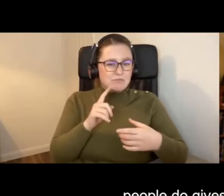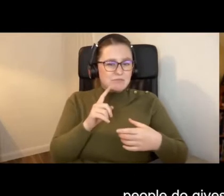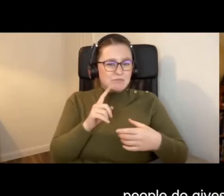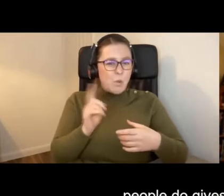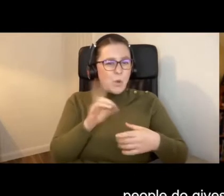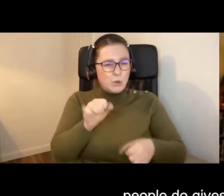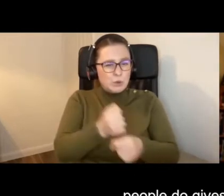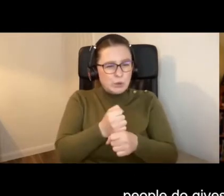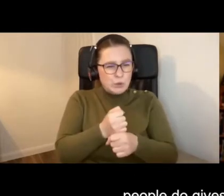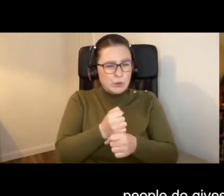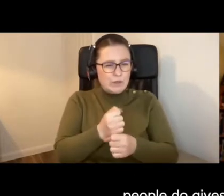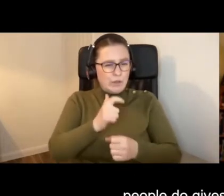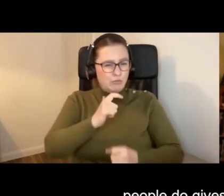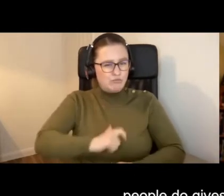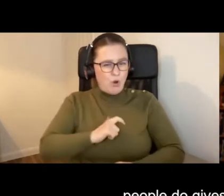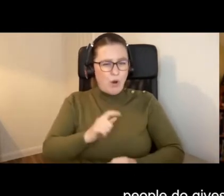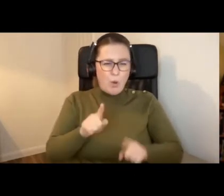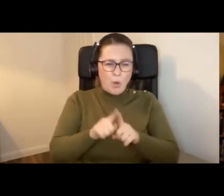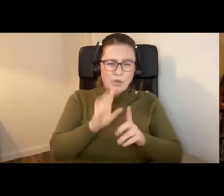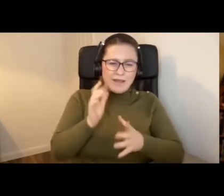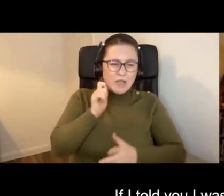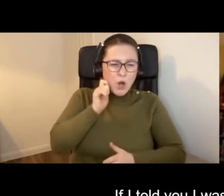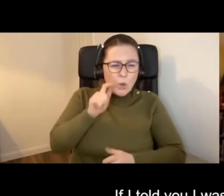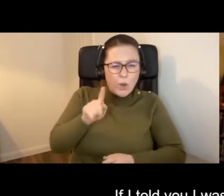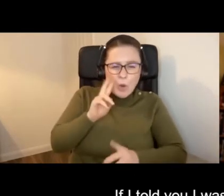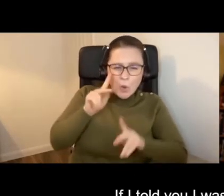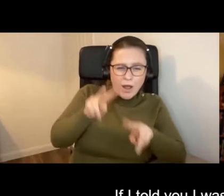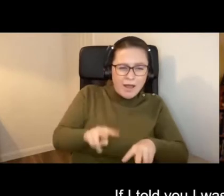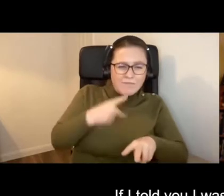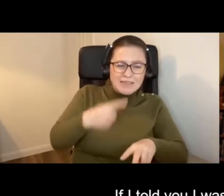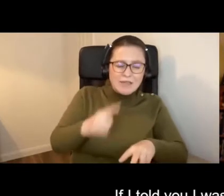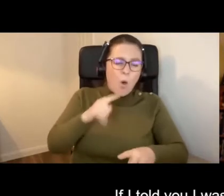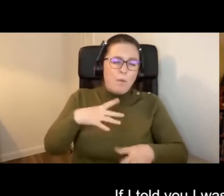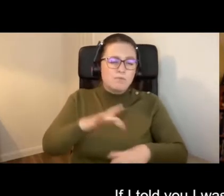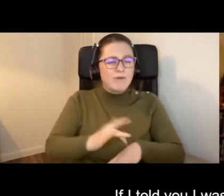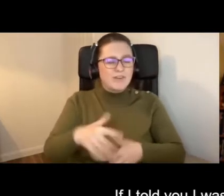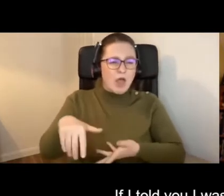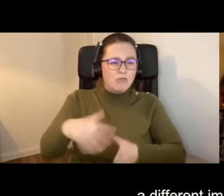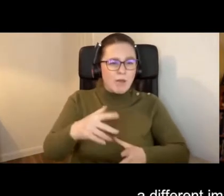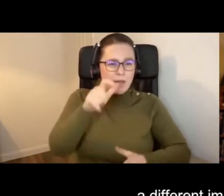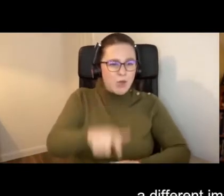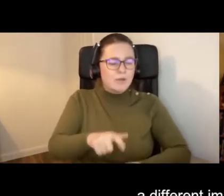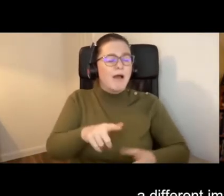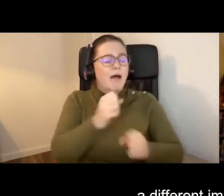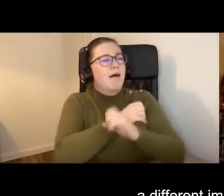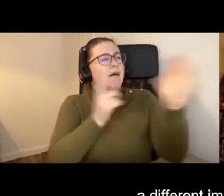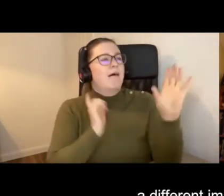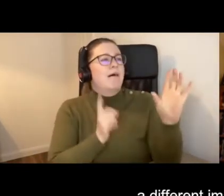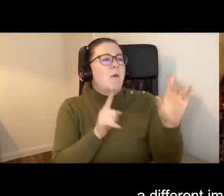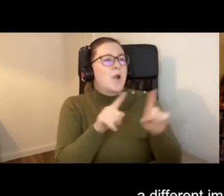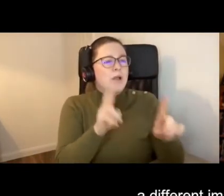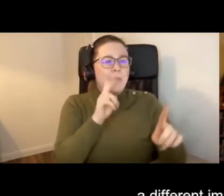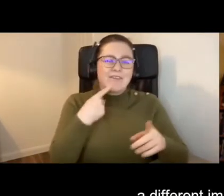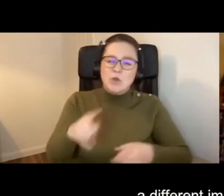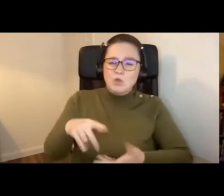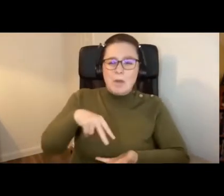of what you look like physically. If I told you I was a professional rugby player, you'll get a different image than if I told you I was a ballet